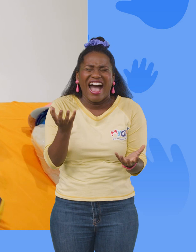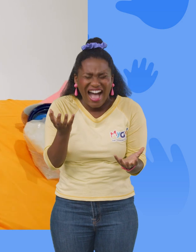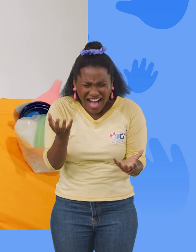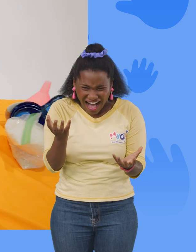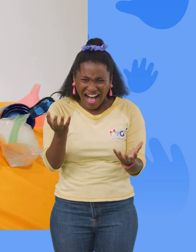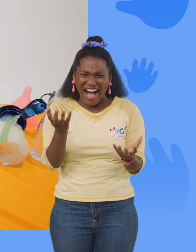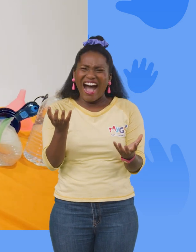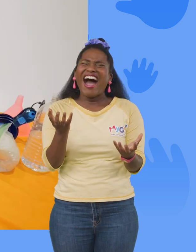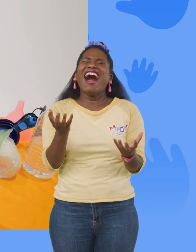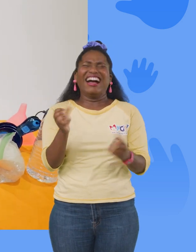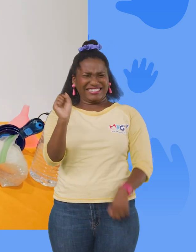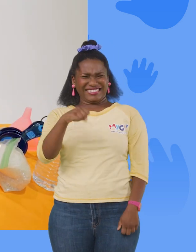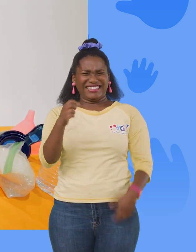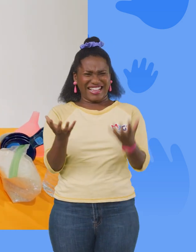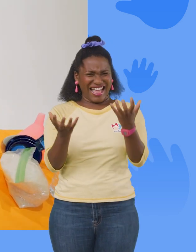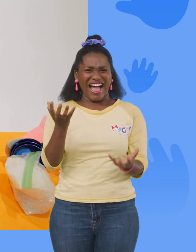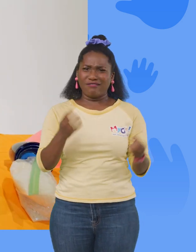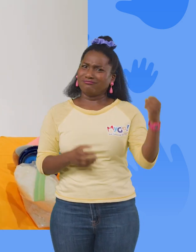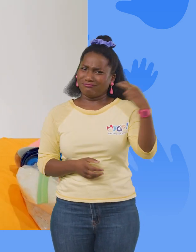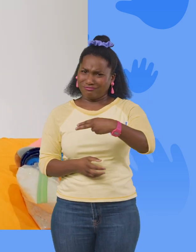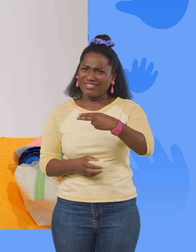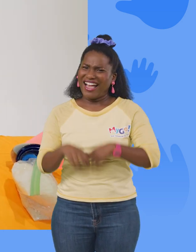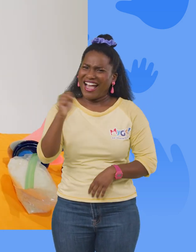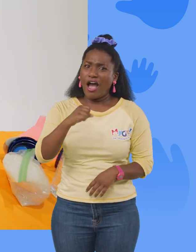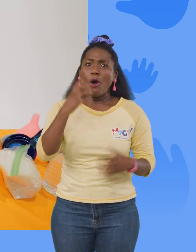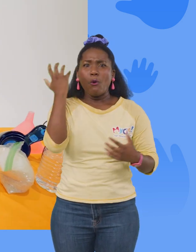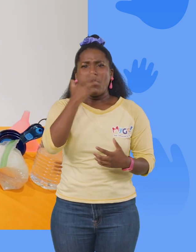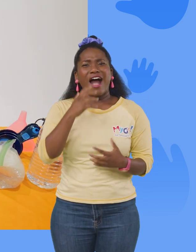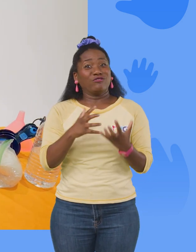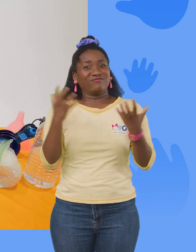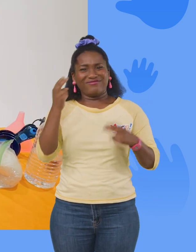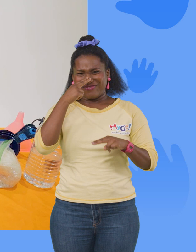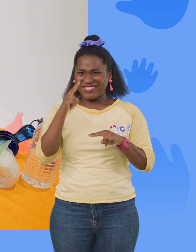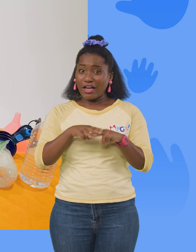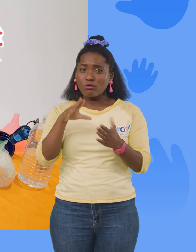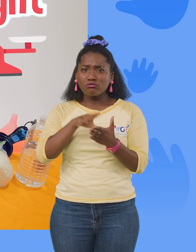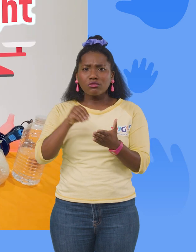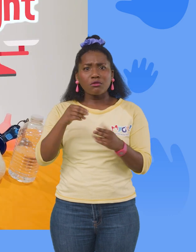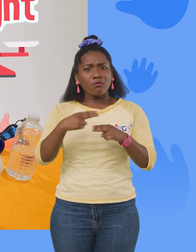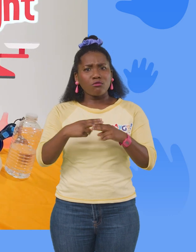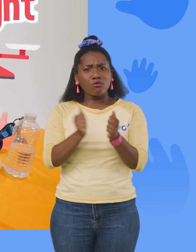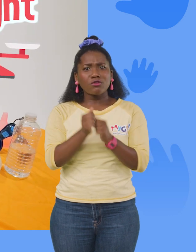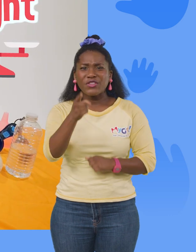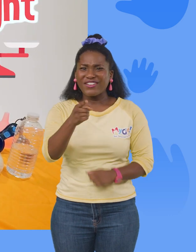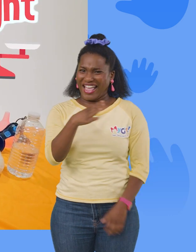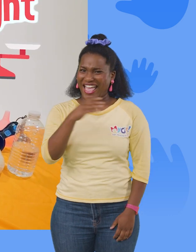Whoa, it for sure was heavy enough. Wow, that was so much fun learning about weight with you. And also,